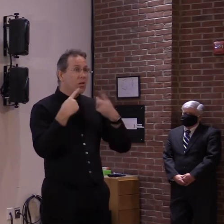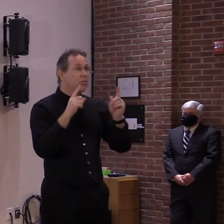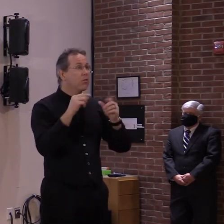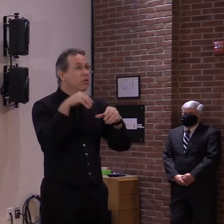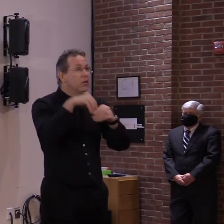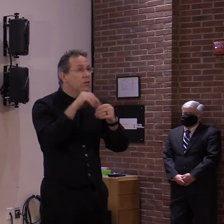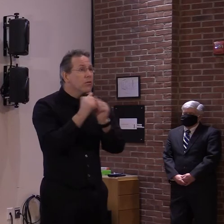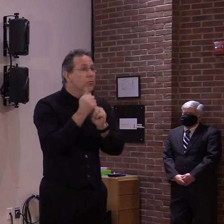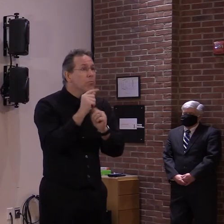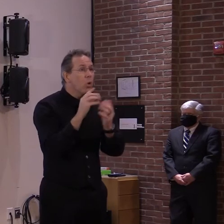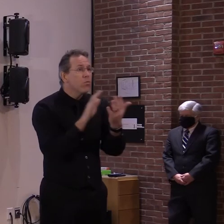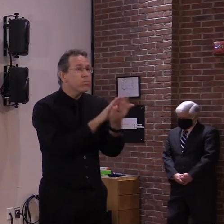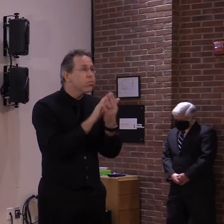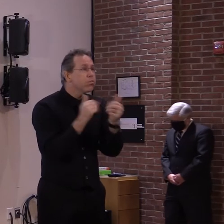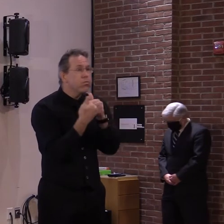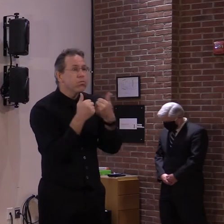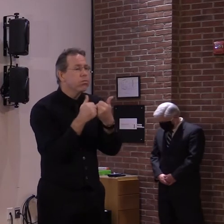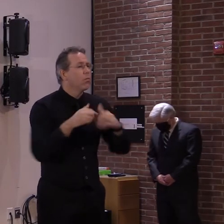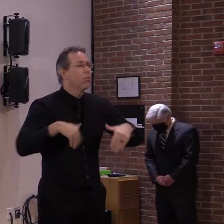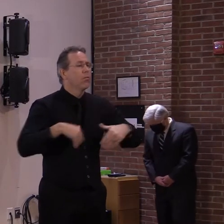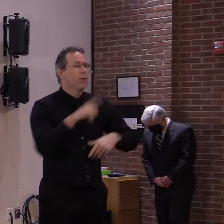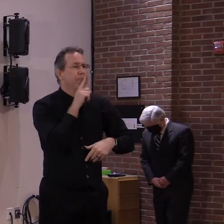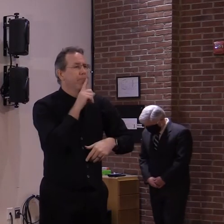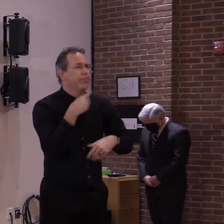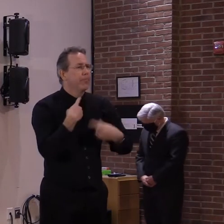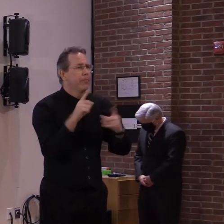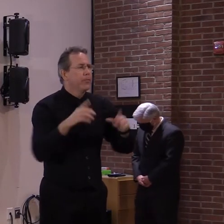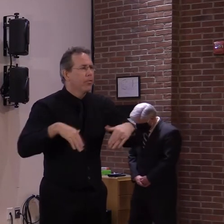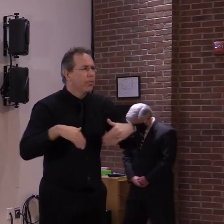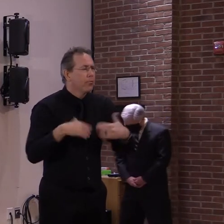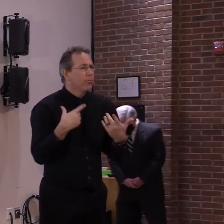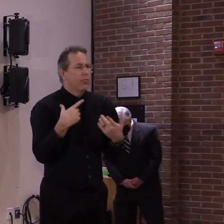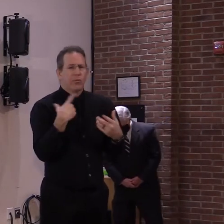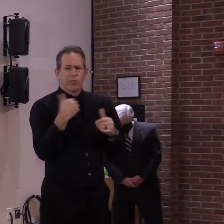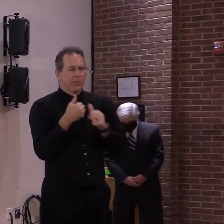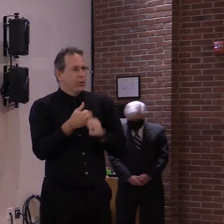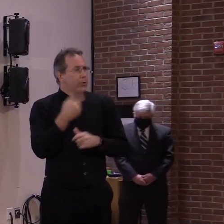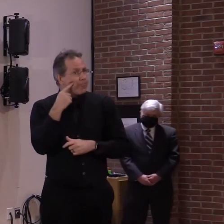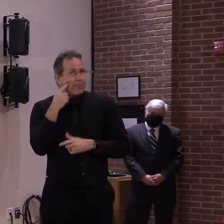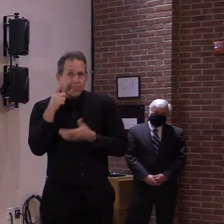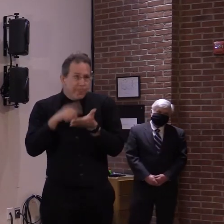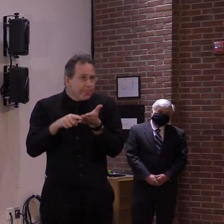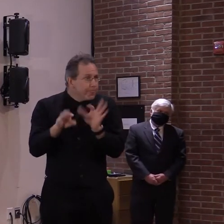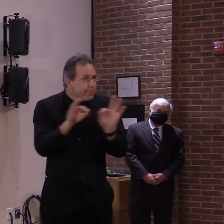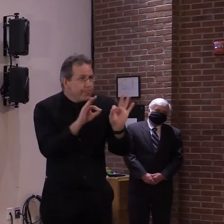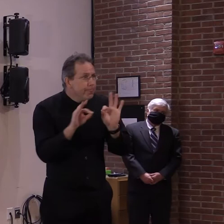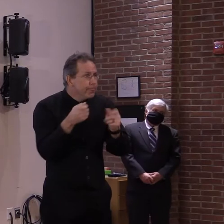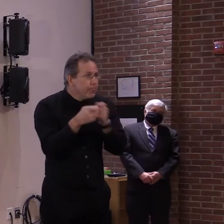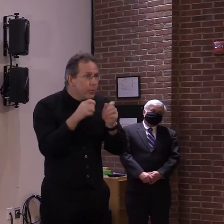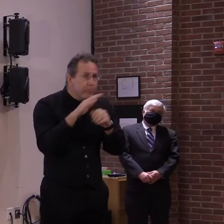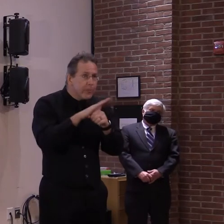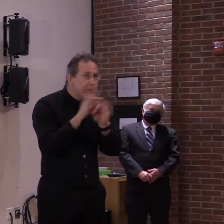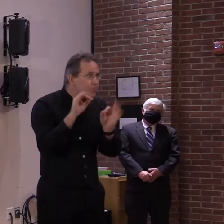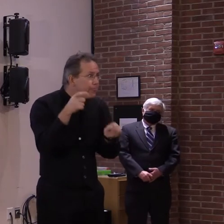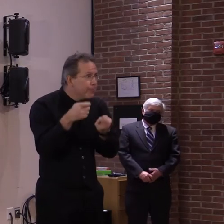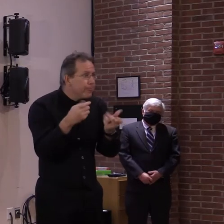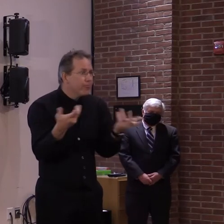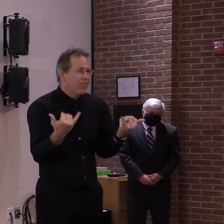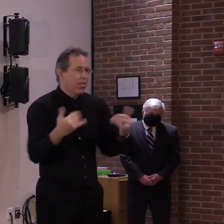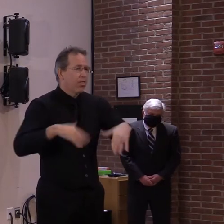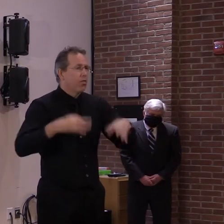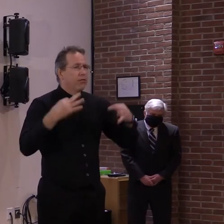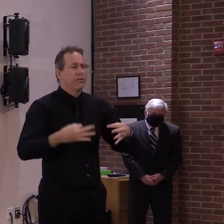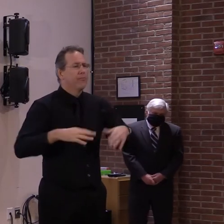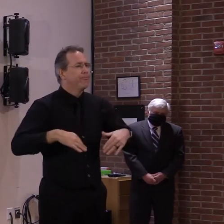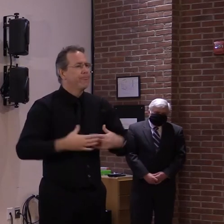what the data and science tells us. And then we'll make determinations along the way as to when we will go to the next phase in terms